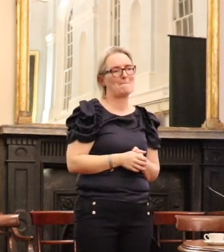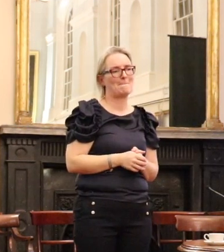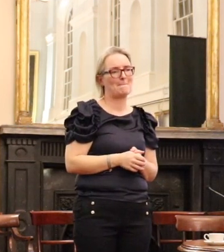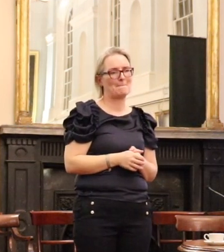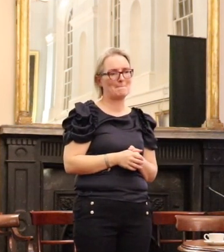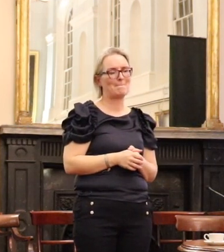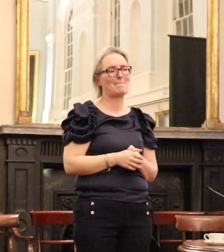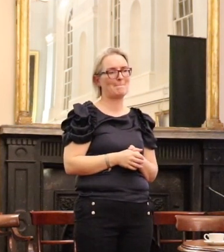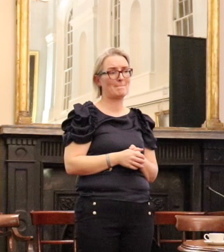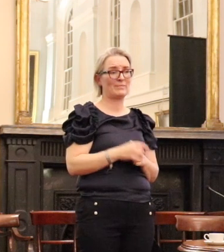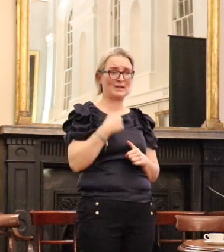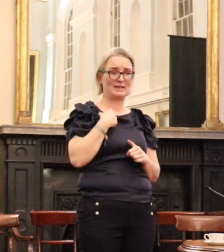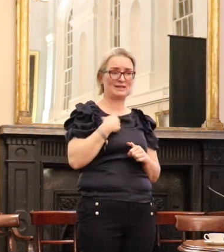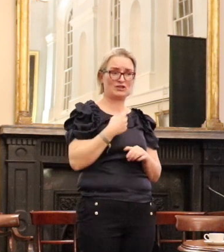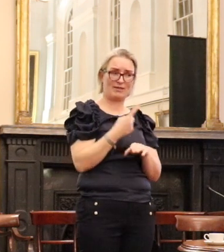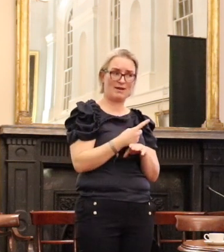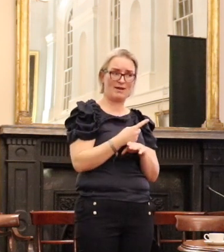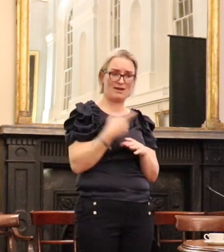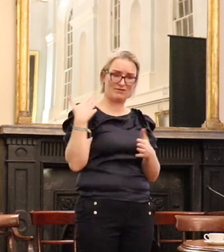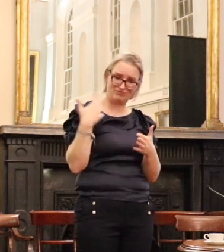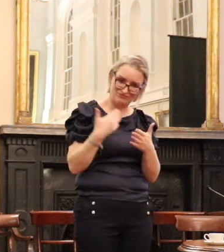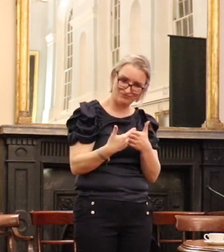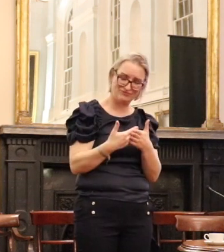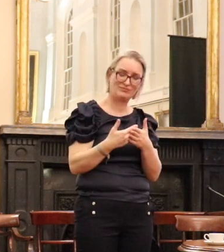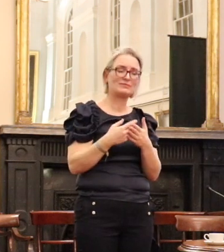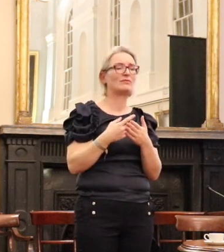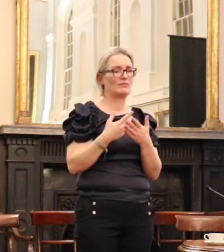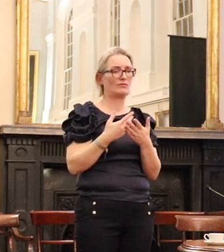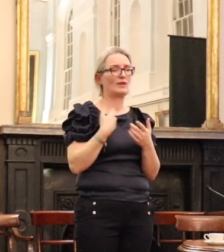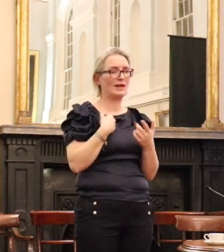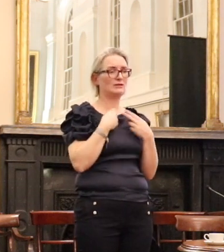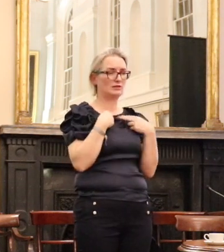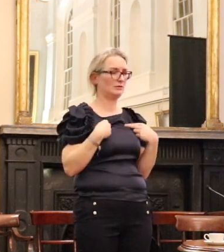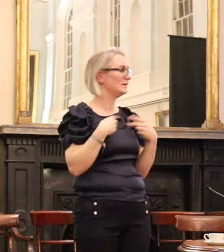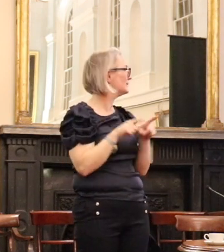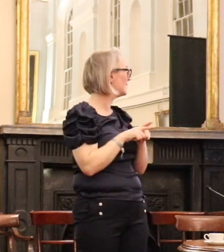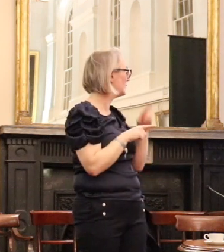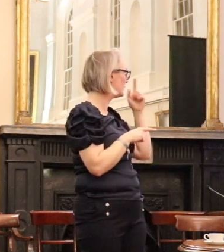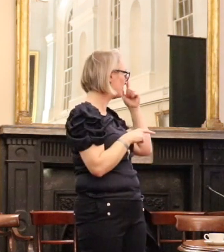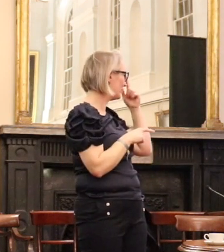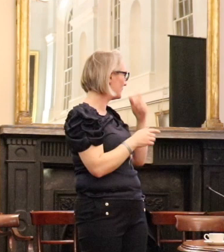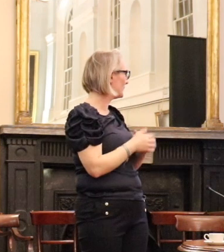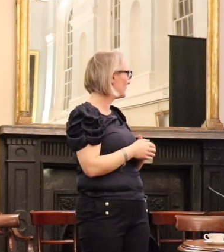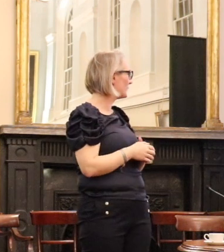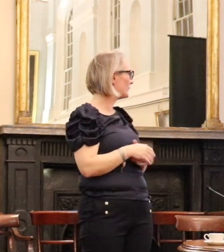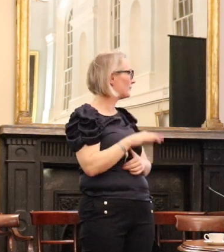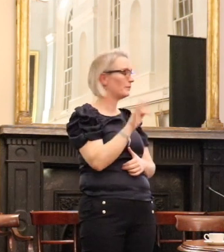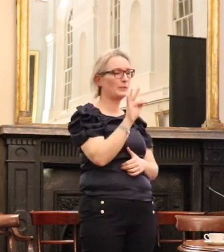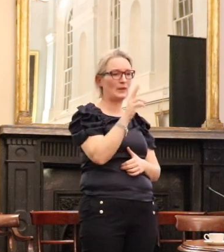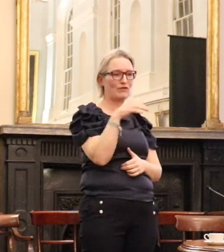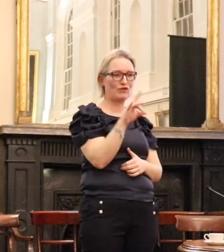and solicitors have been there from the start and the bar has been there from start and I put one picture of Frank Cameron is a